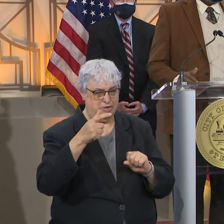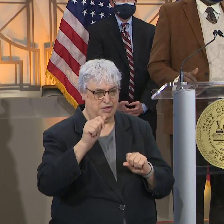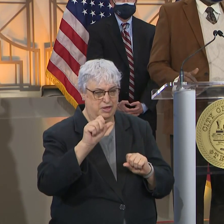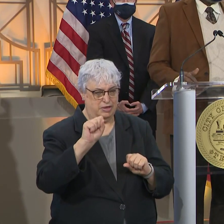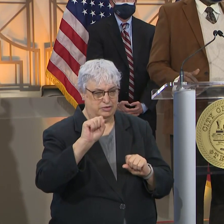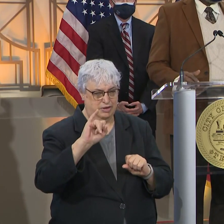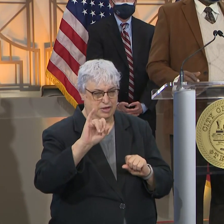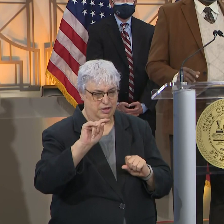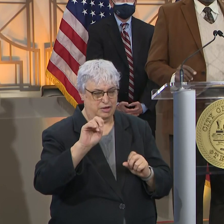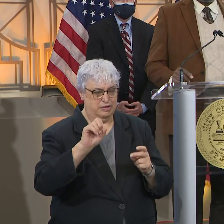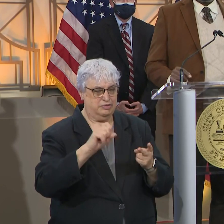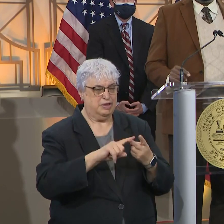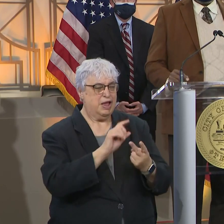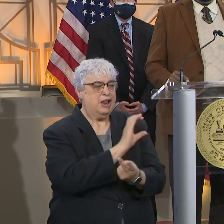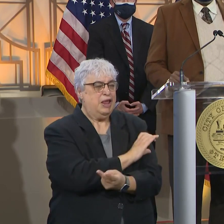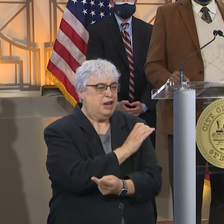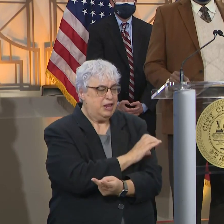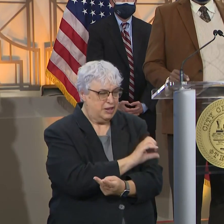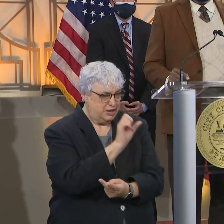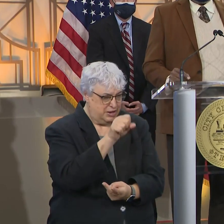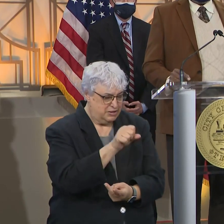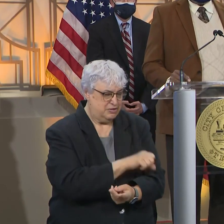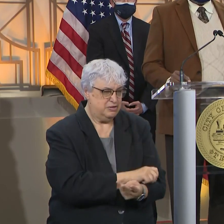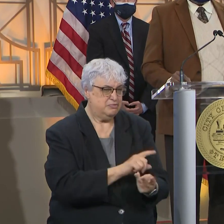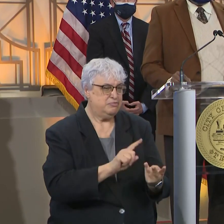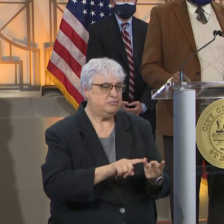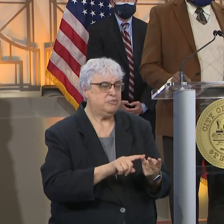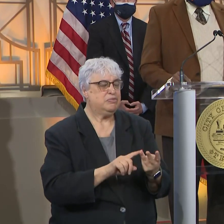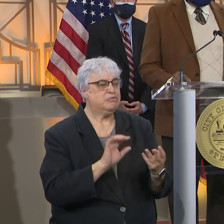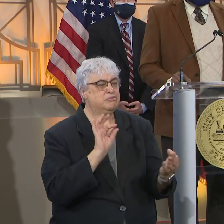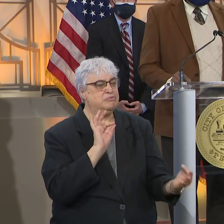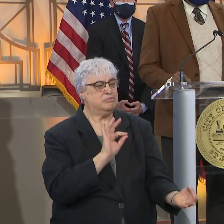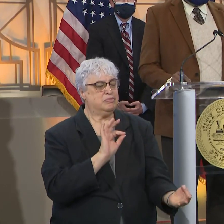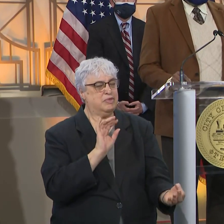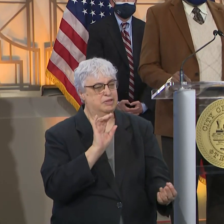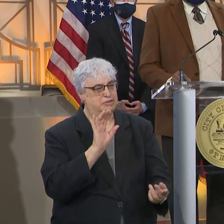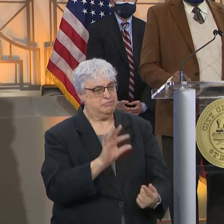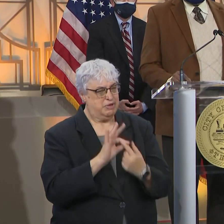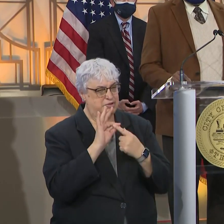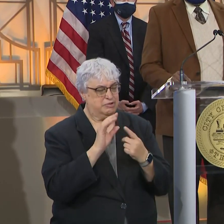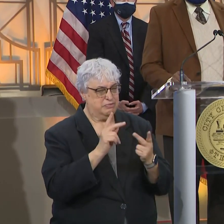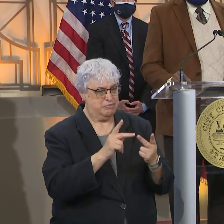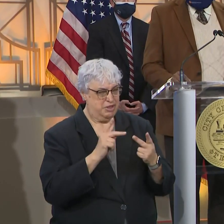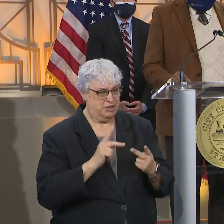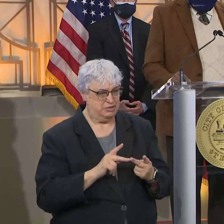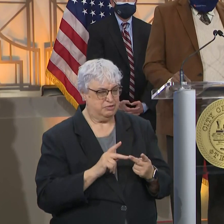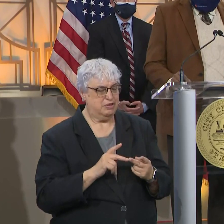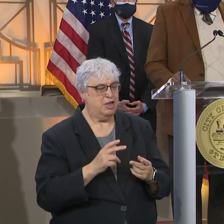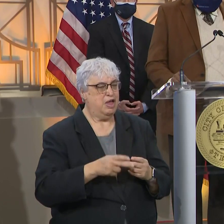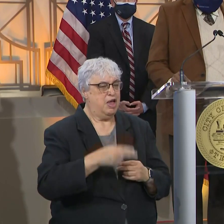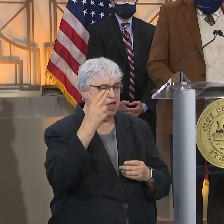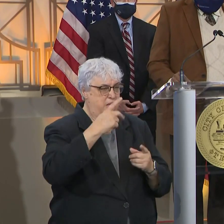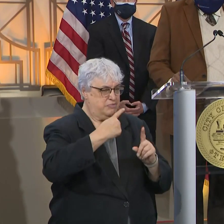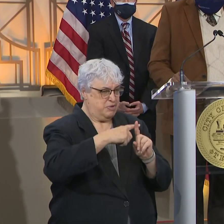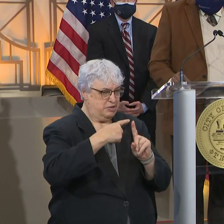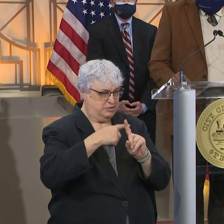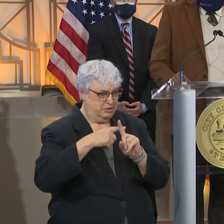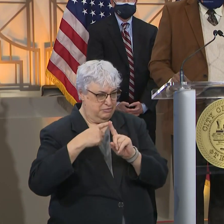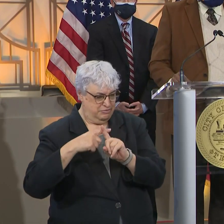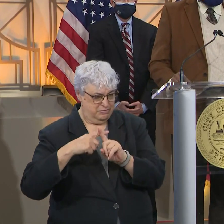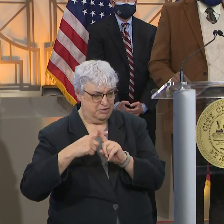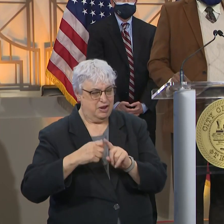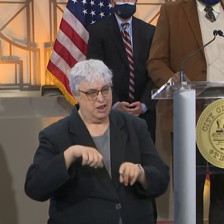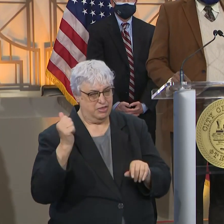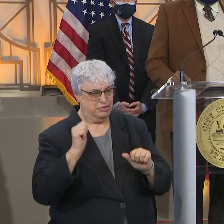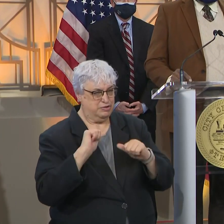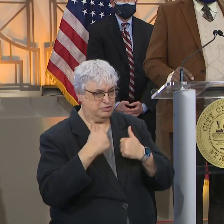clinic operations and strategic sites that are in communities where we know that there are high positivity rates and other challenges.